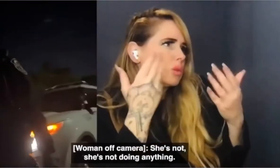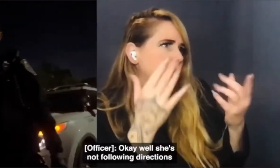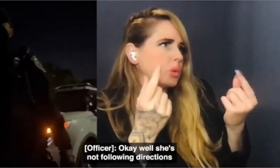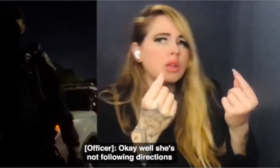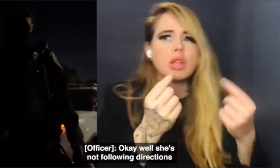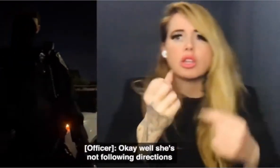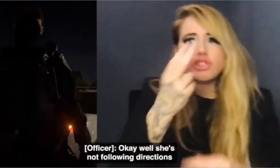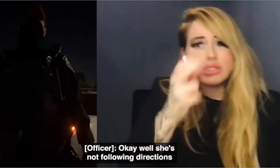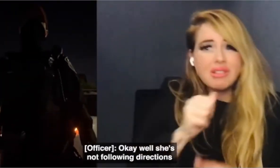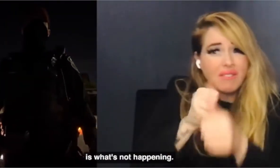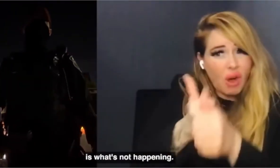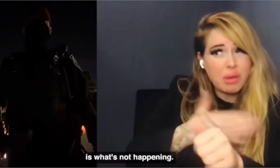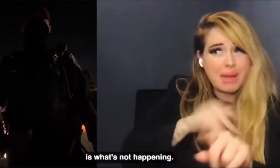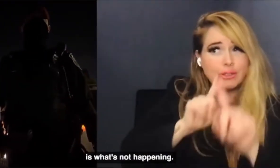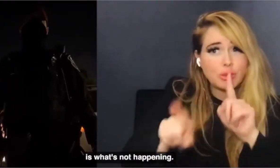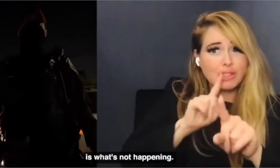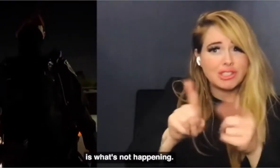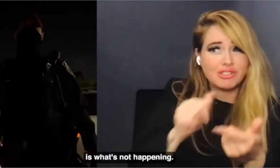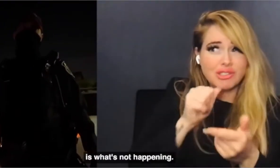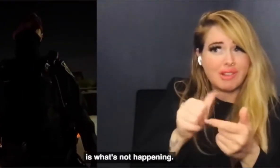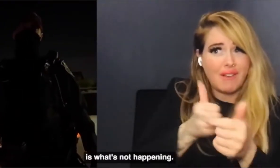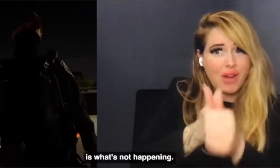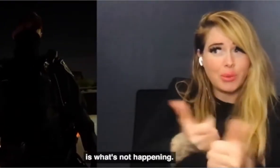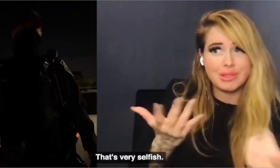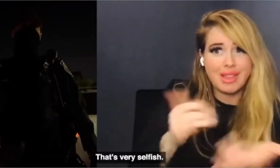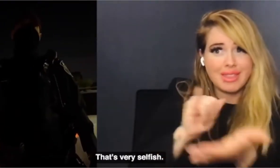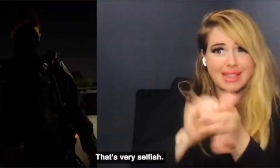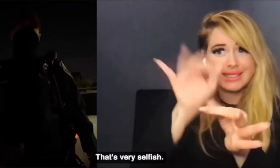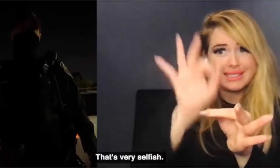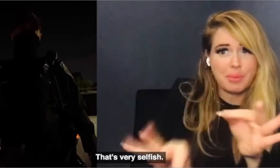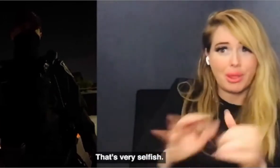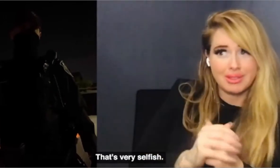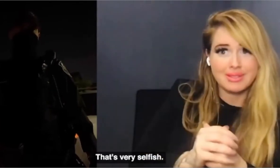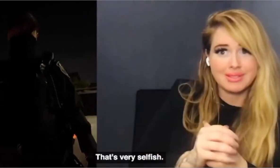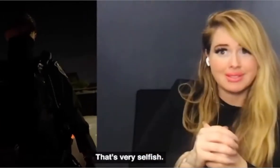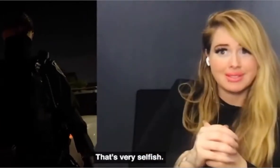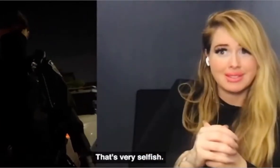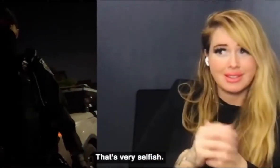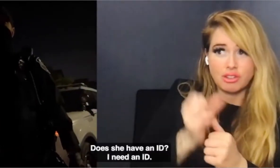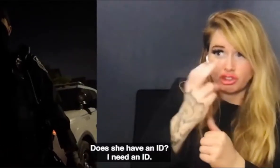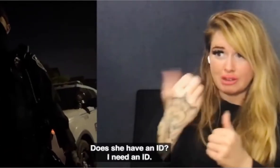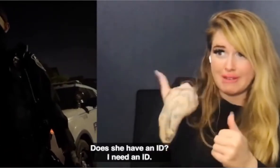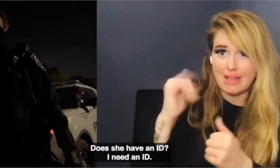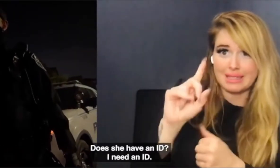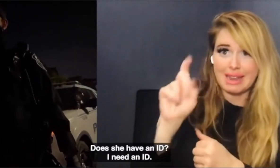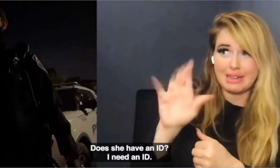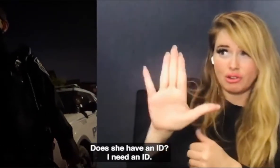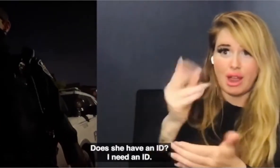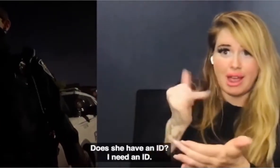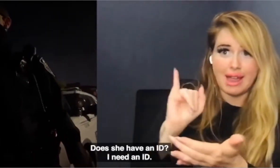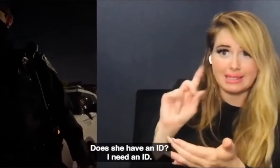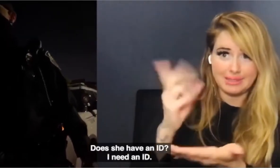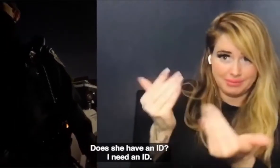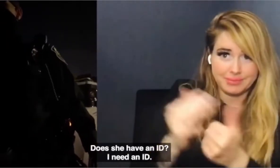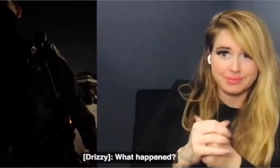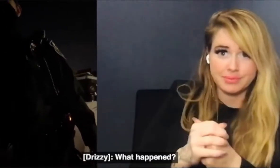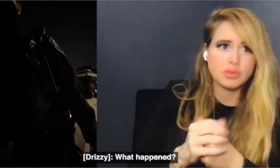okay well she's not phone directions is what's not happening it's very simple does she have an id i need id